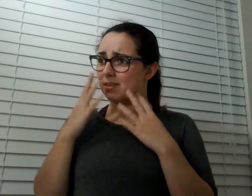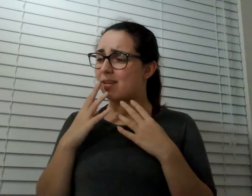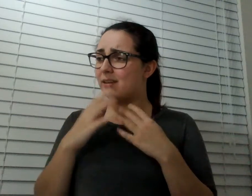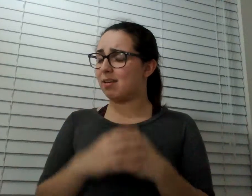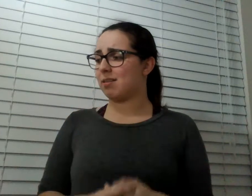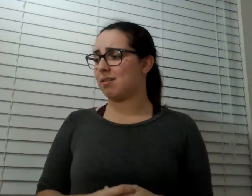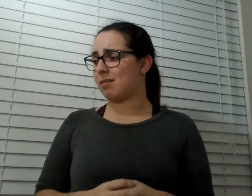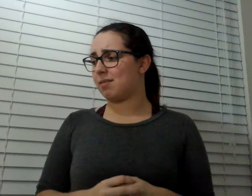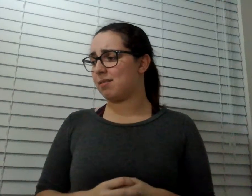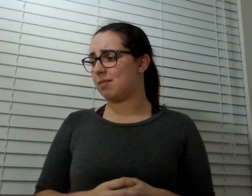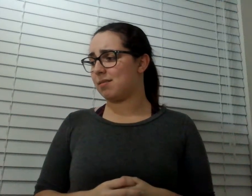Yeah, this kind of sucks.